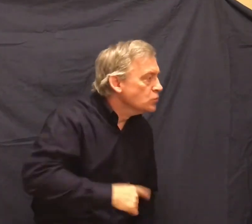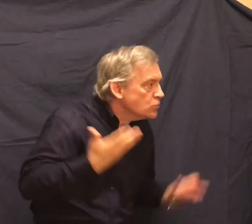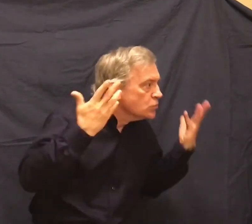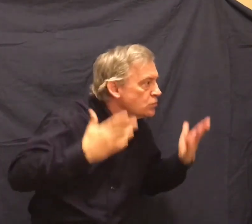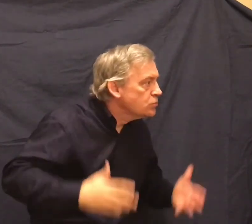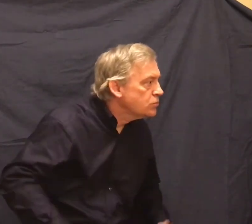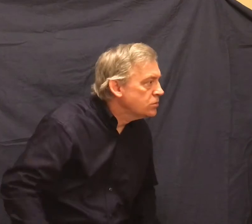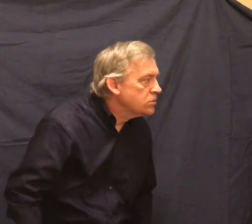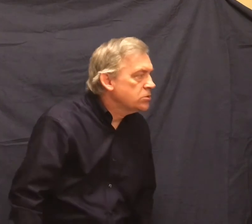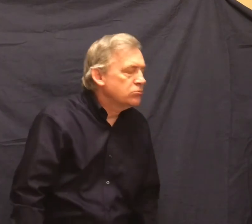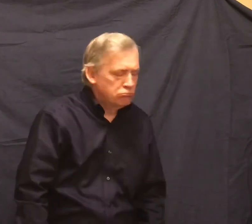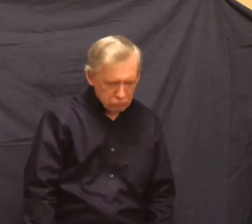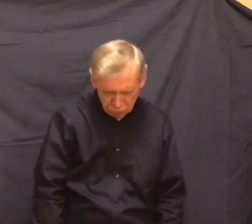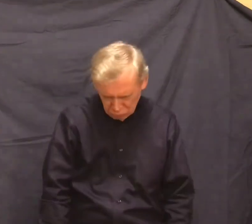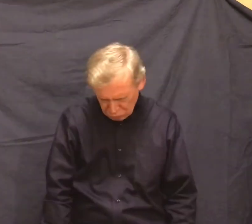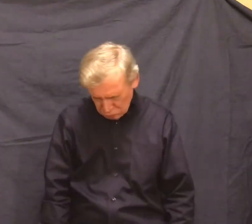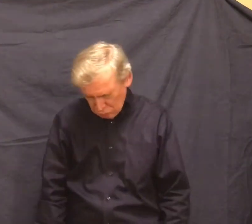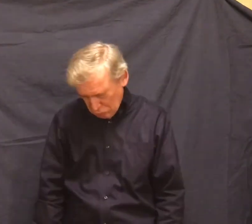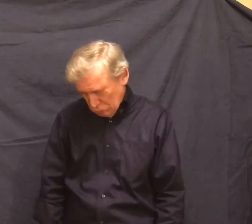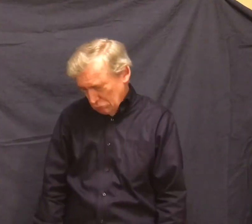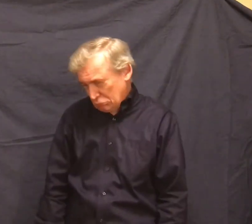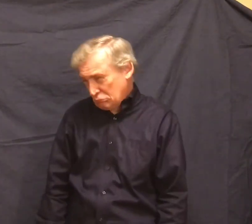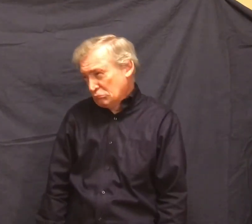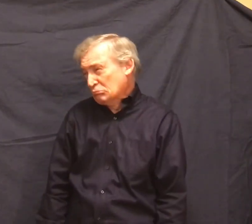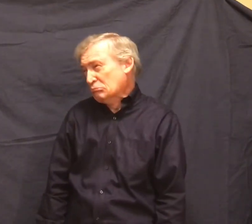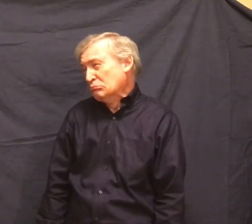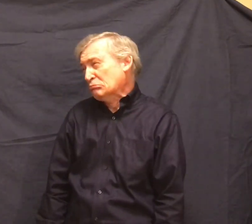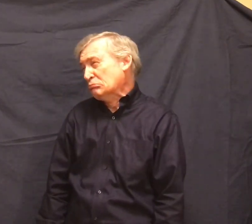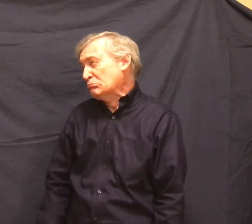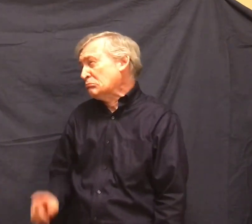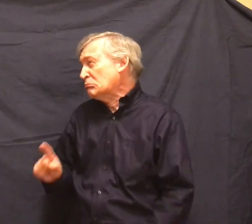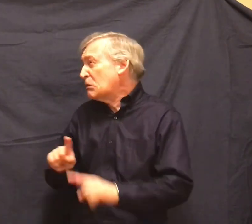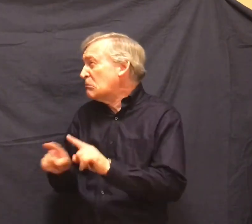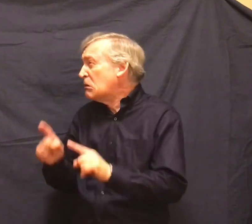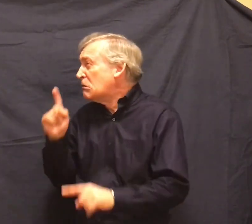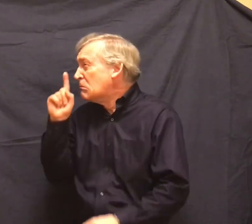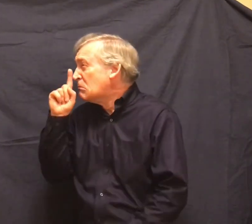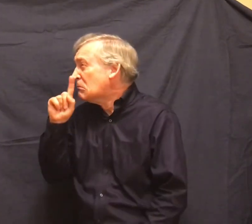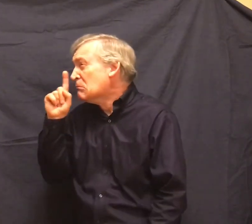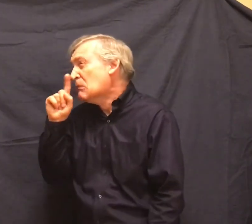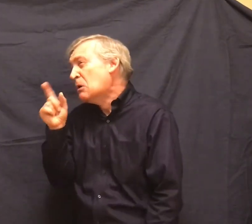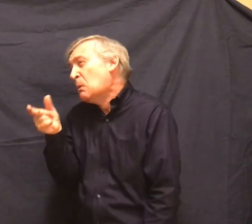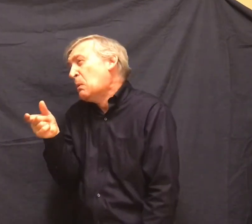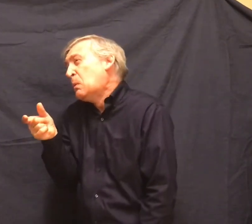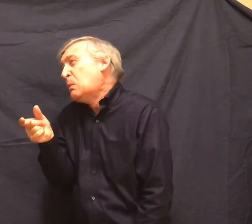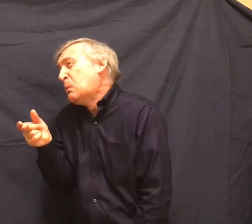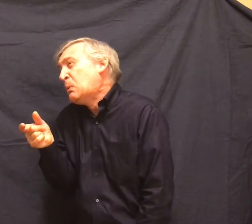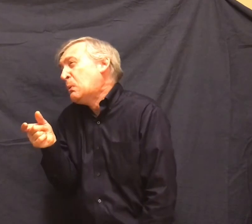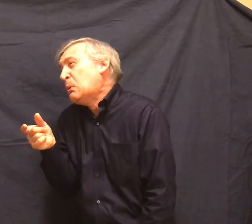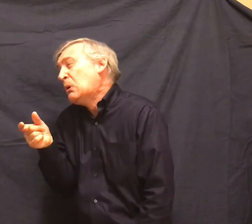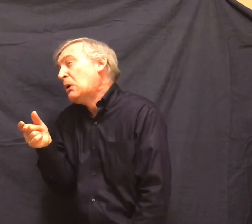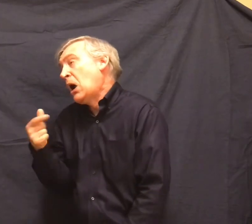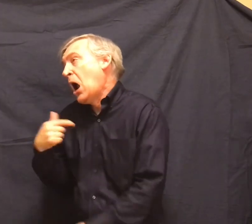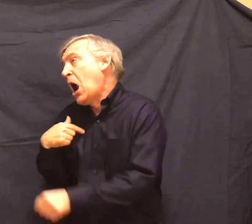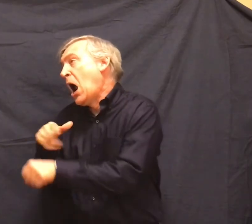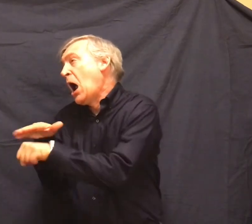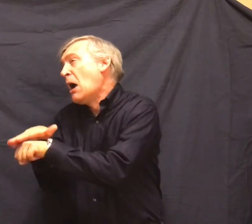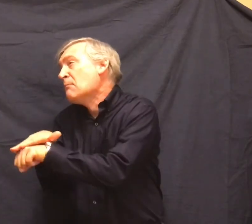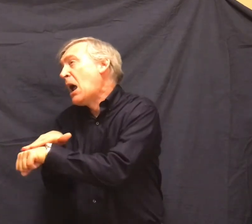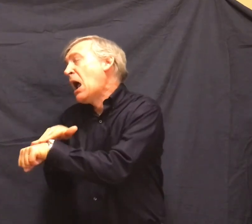Lenny looked sadly up at him. They was so little, he said apologetically. I'd pet them. And pretty soon they